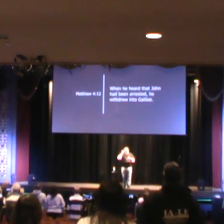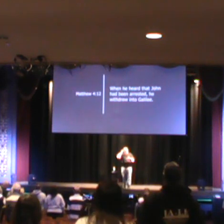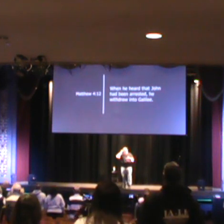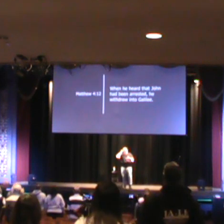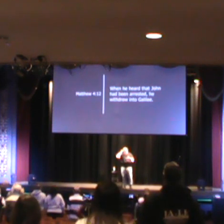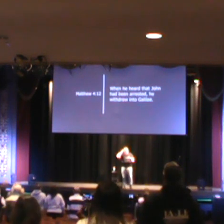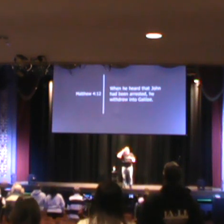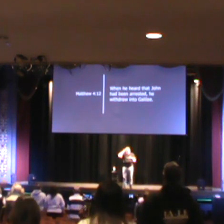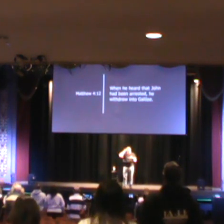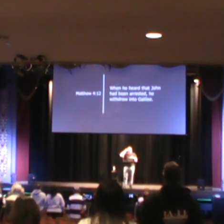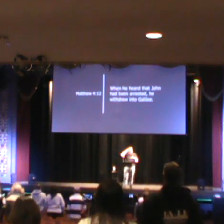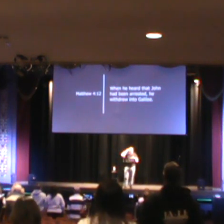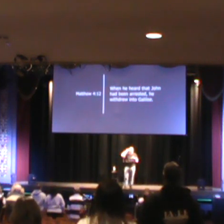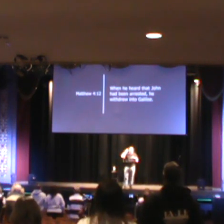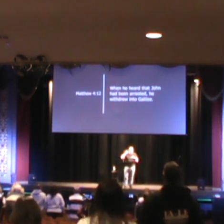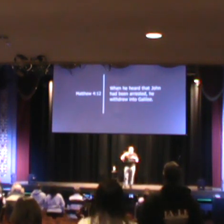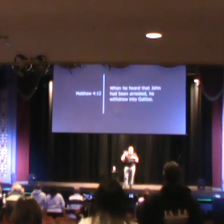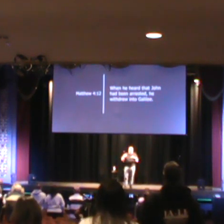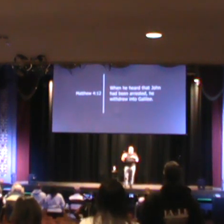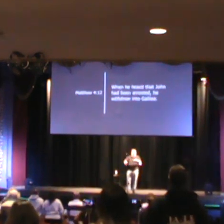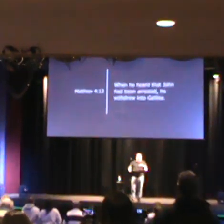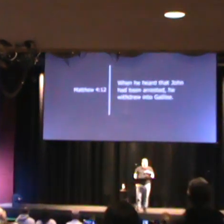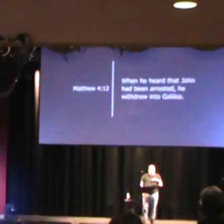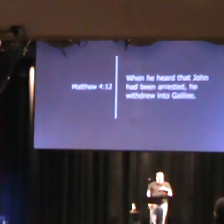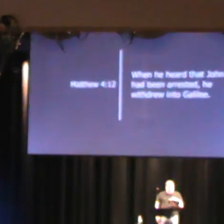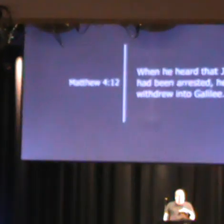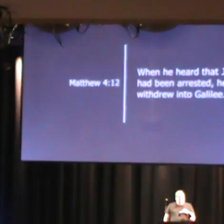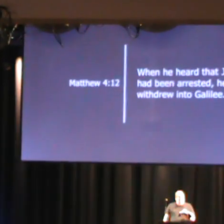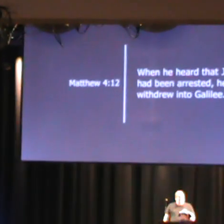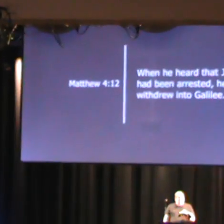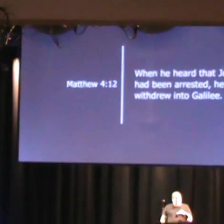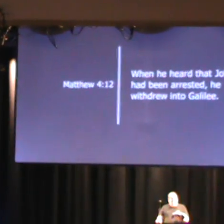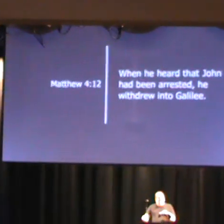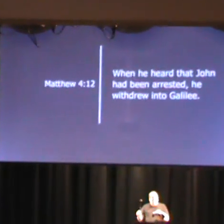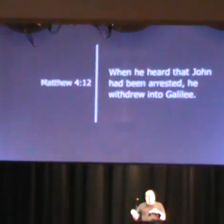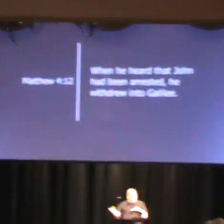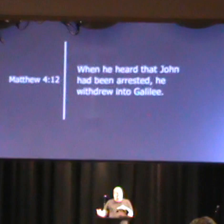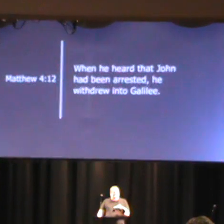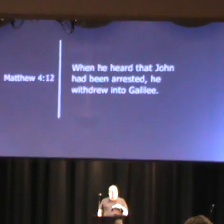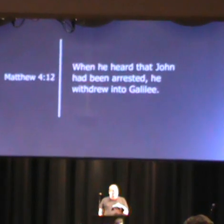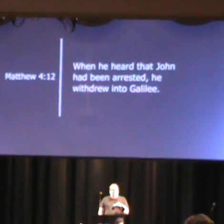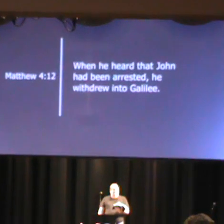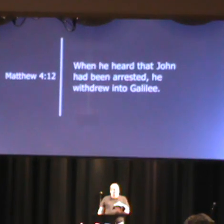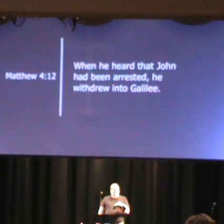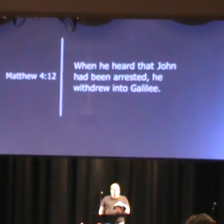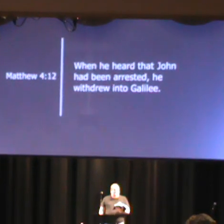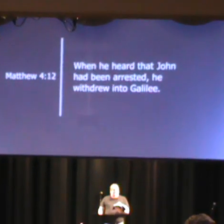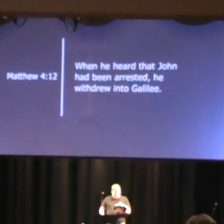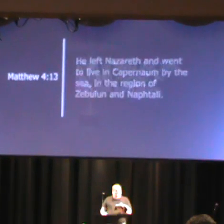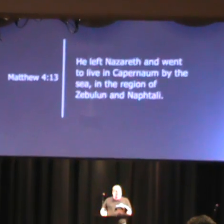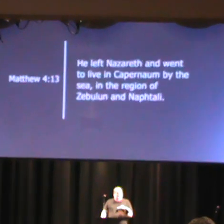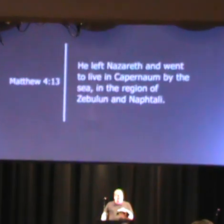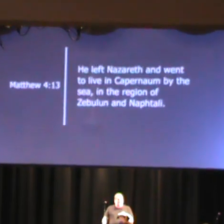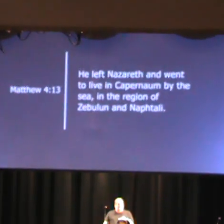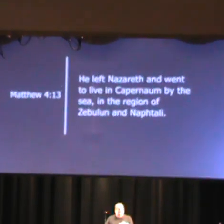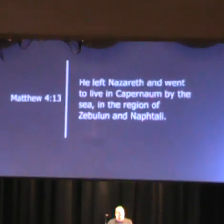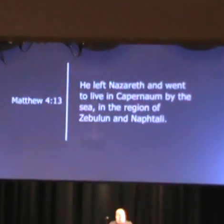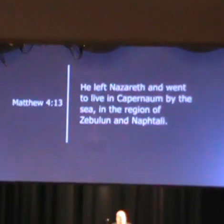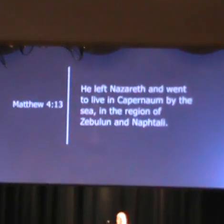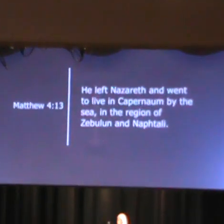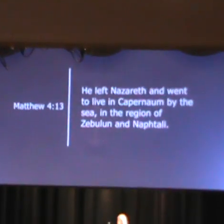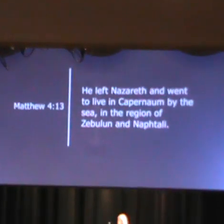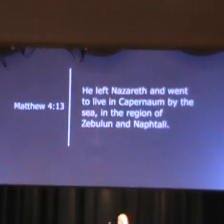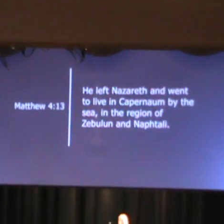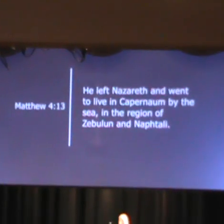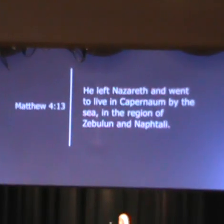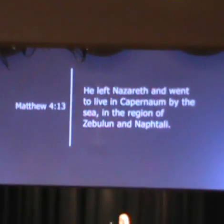Matthew 4, 12-25. When he heard that John had been arrested, he withdrew him to Galilee. He left Nazareth and went